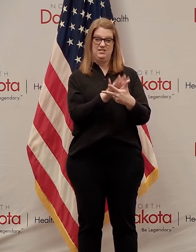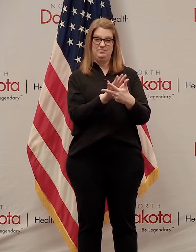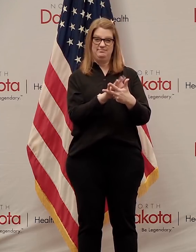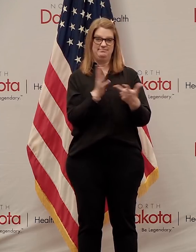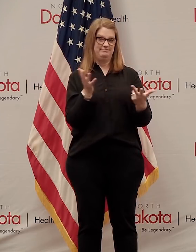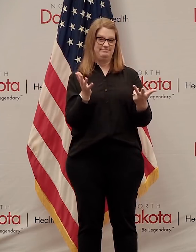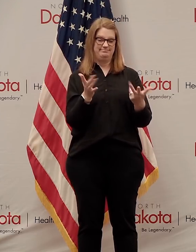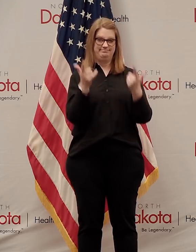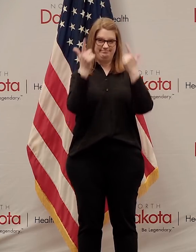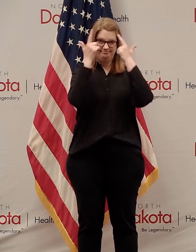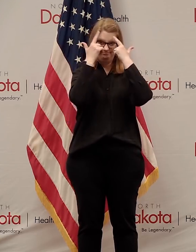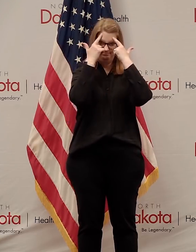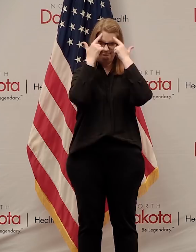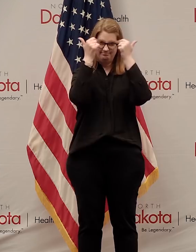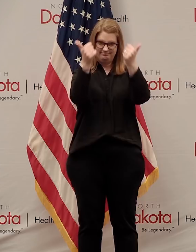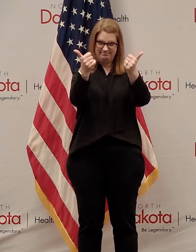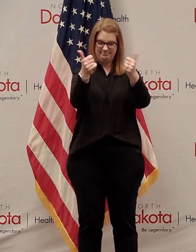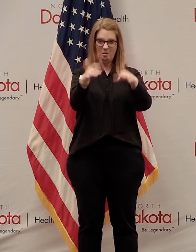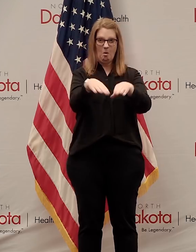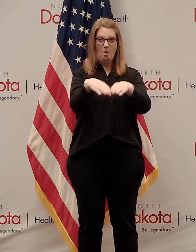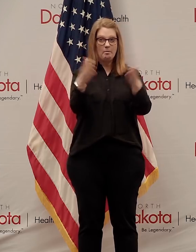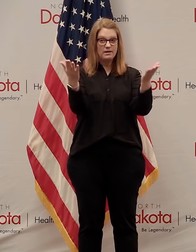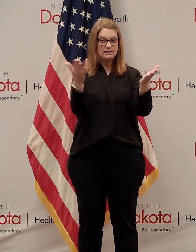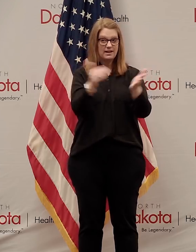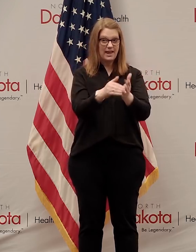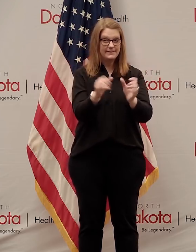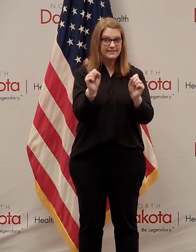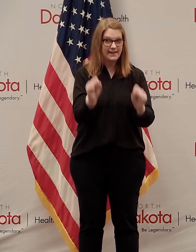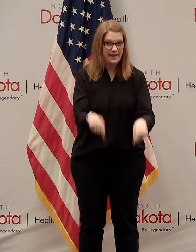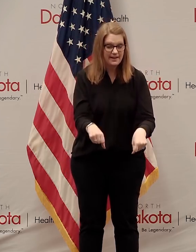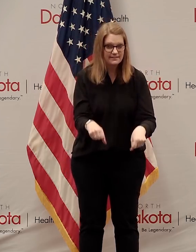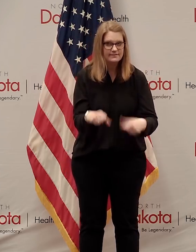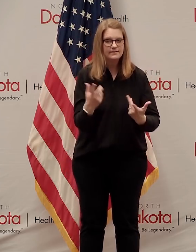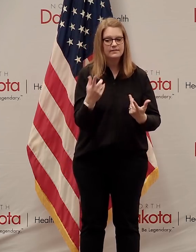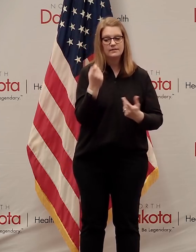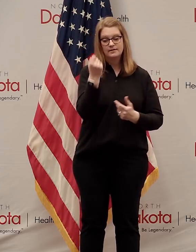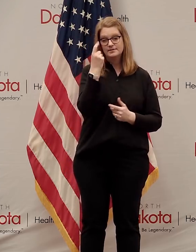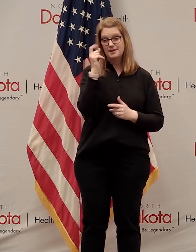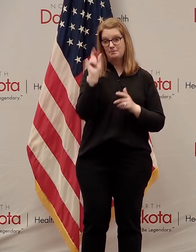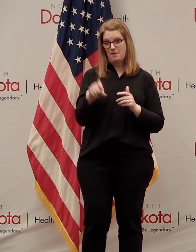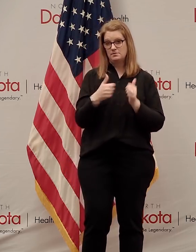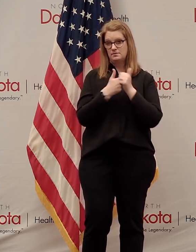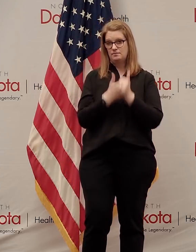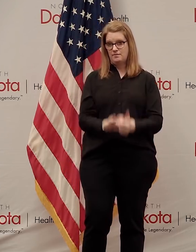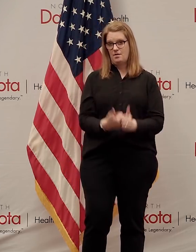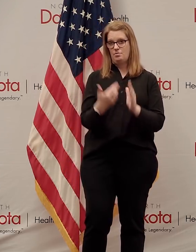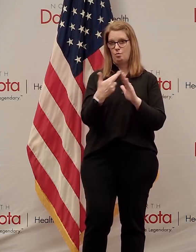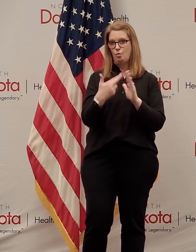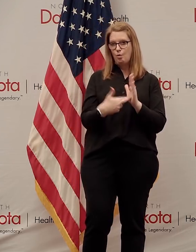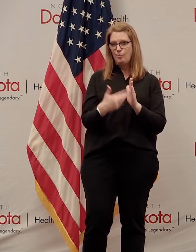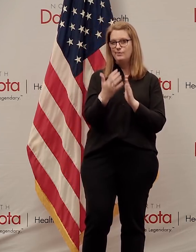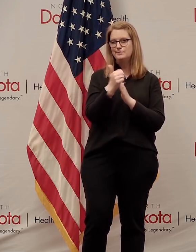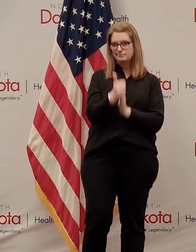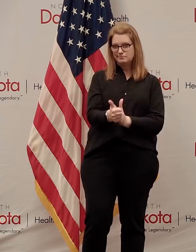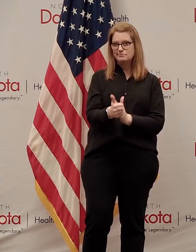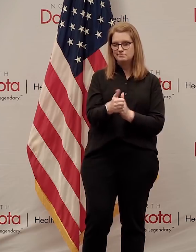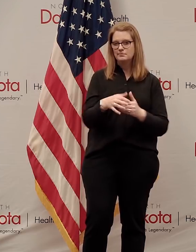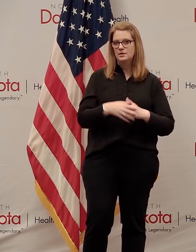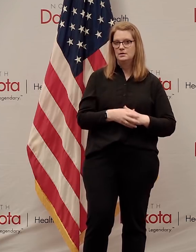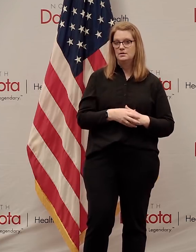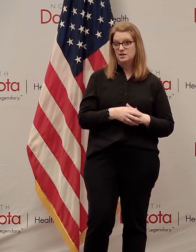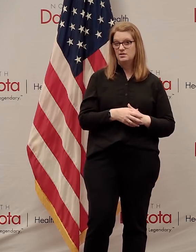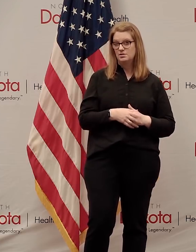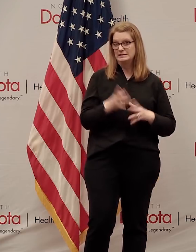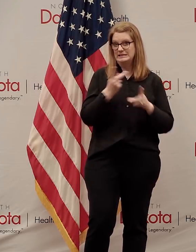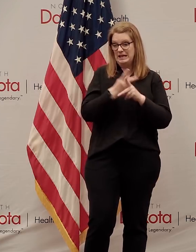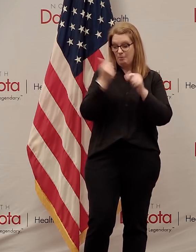you're eligible to open again right now using all the guidelines that you would think to keep you and your customers and everybody